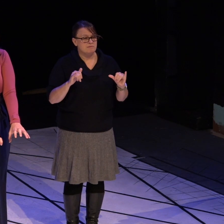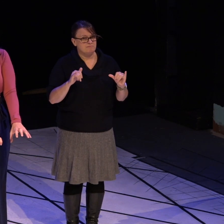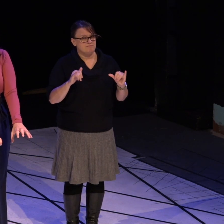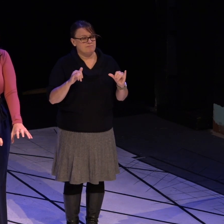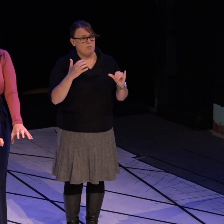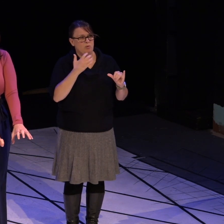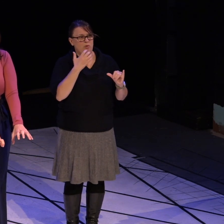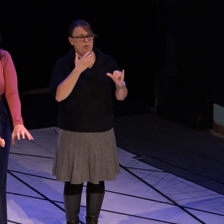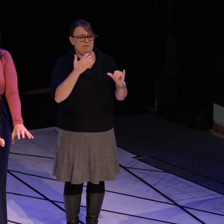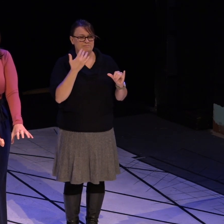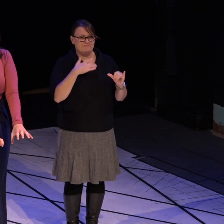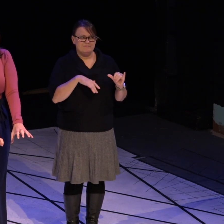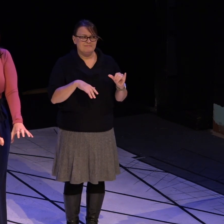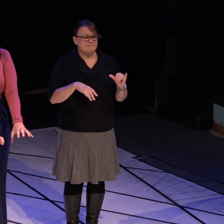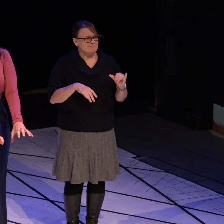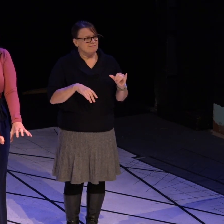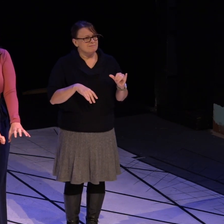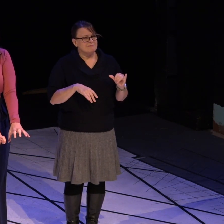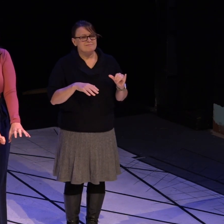Yeah.